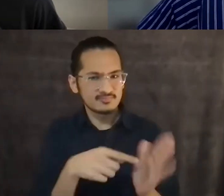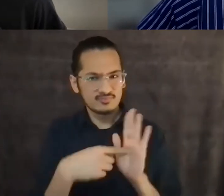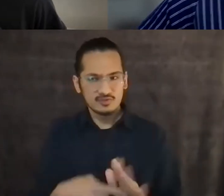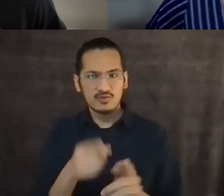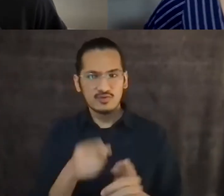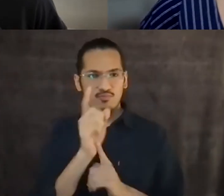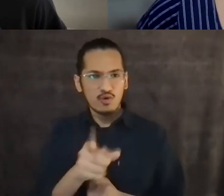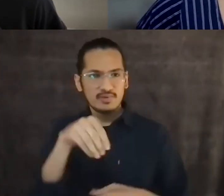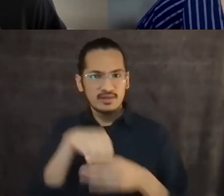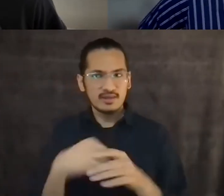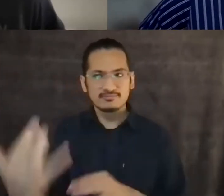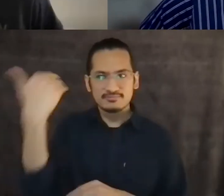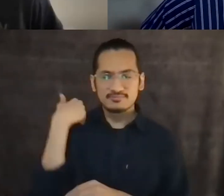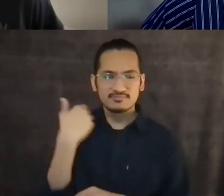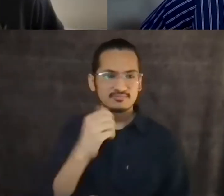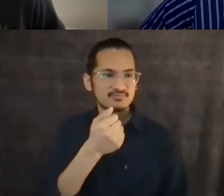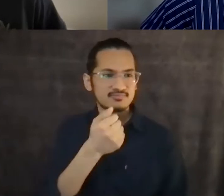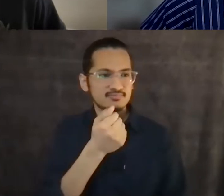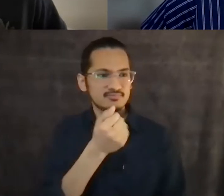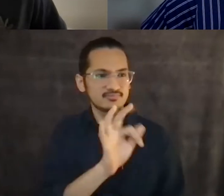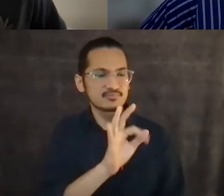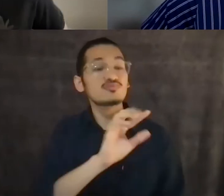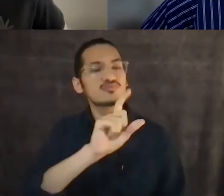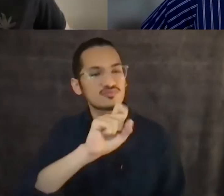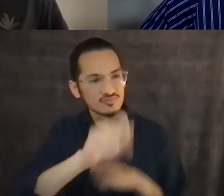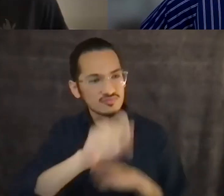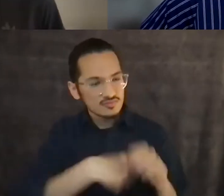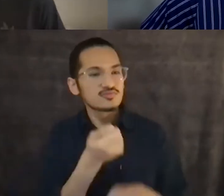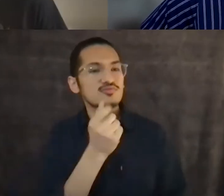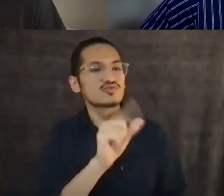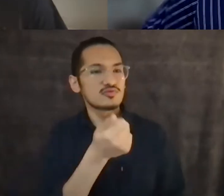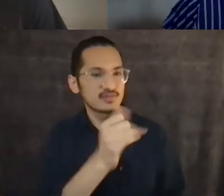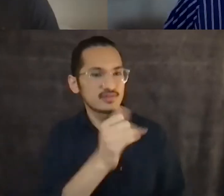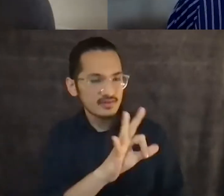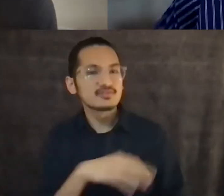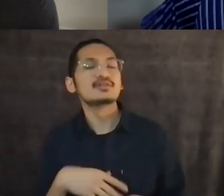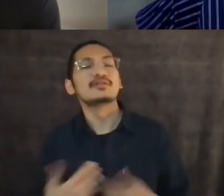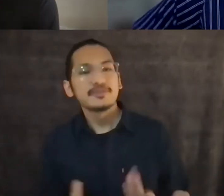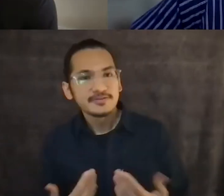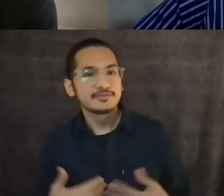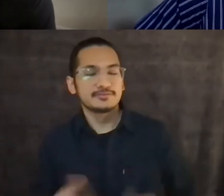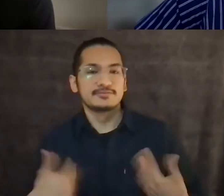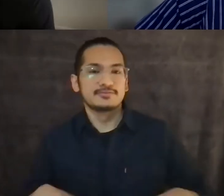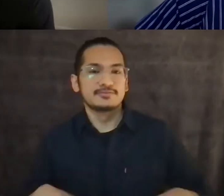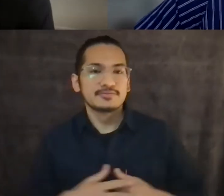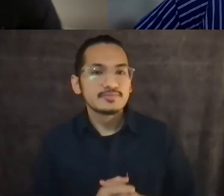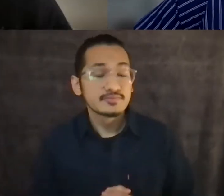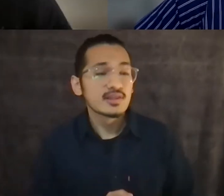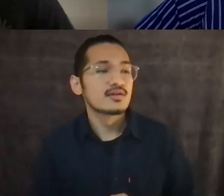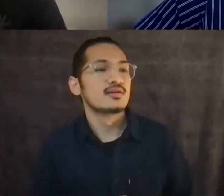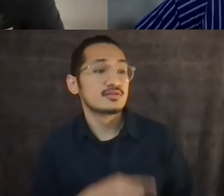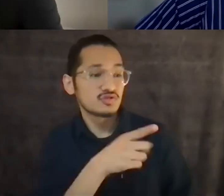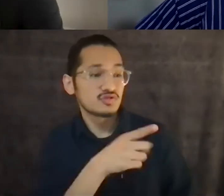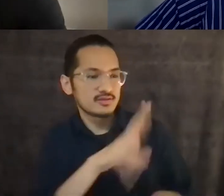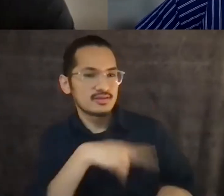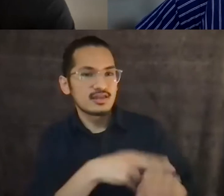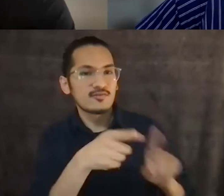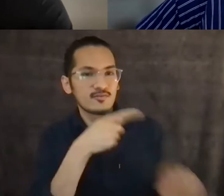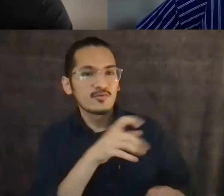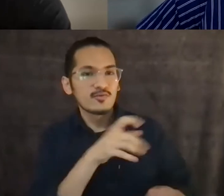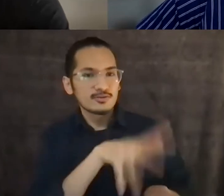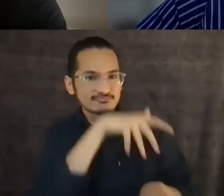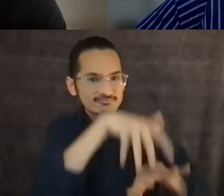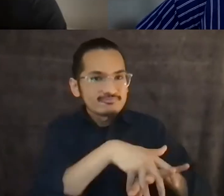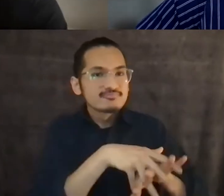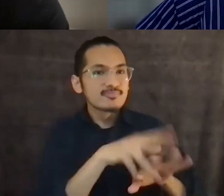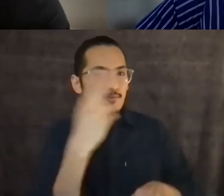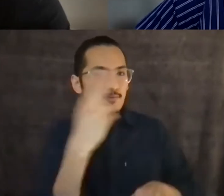especially for those of us who aren't Kanaka, who aren't native to Hawaii, myself included, felt very called. We heard the Kahea, to go